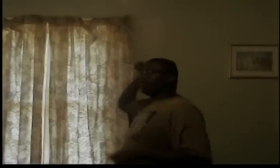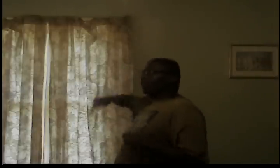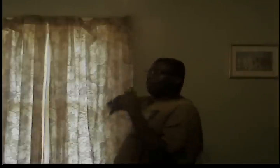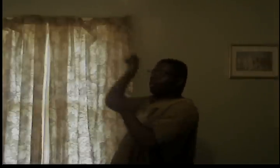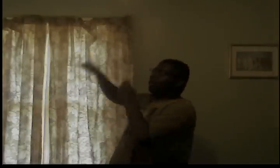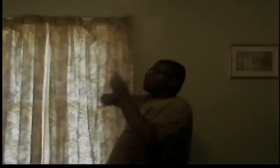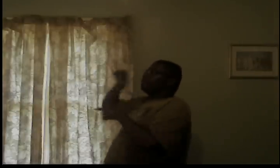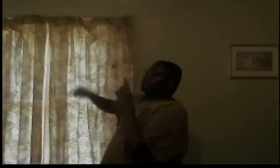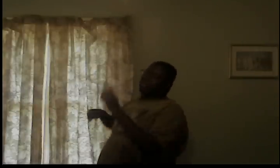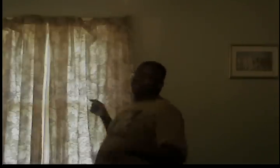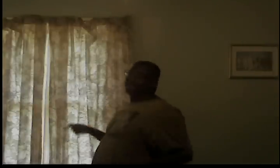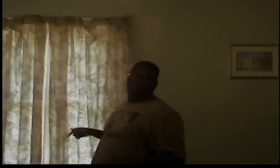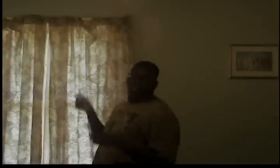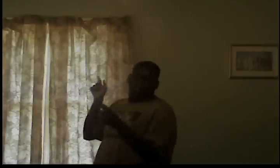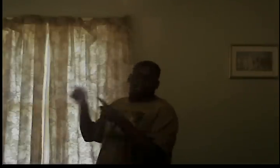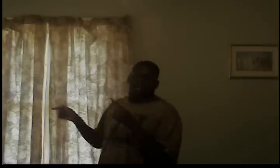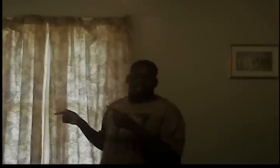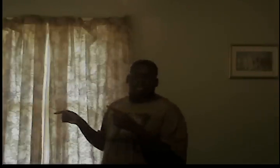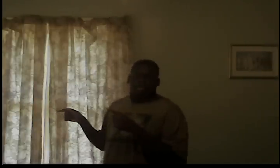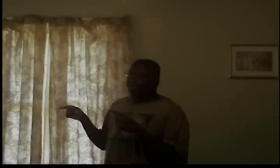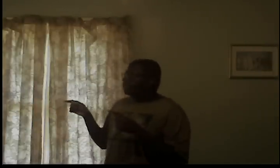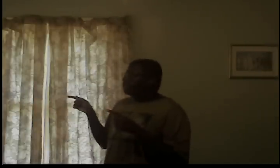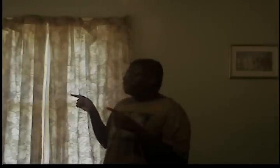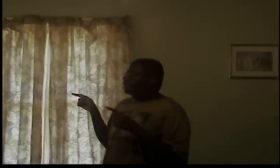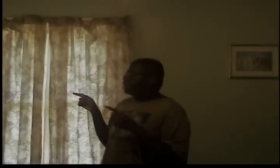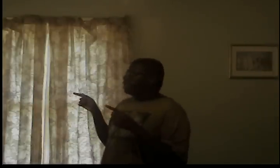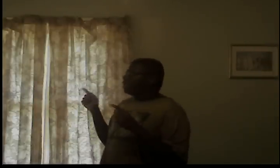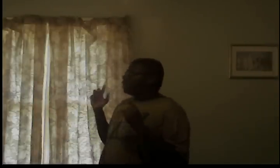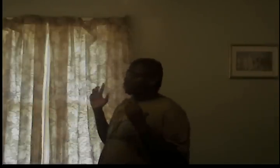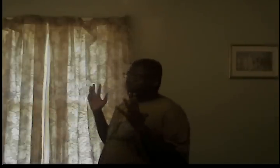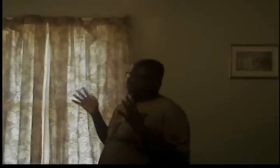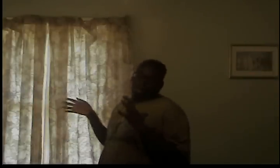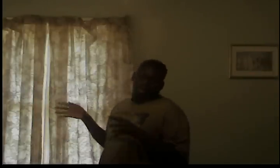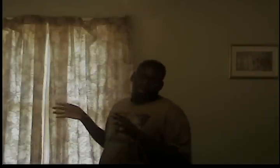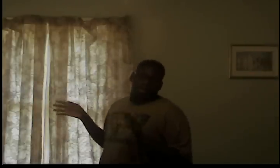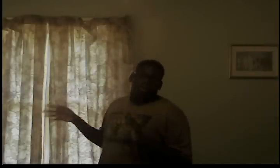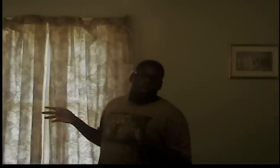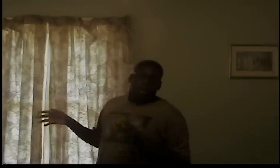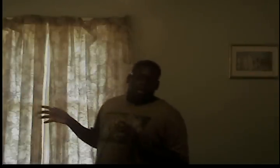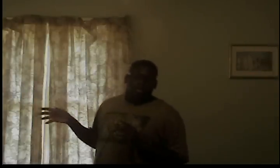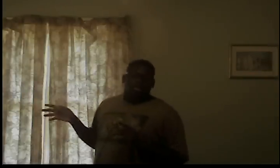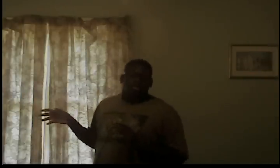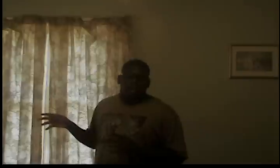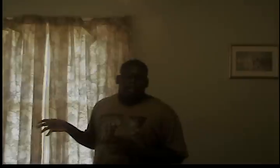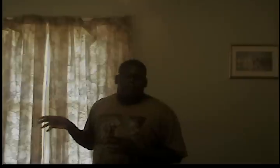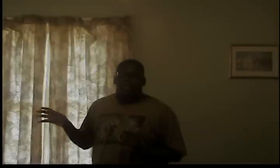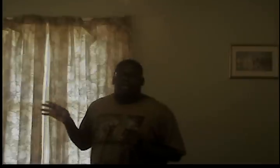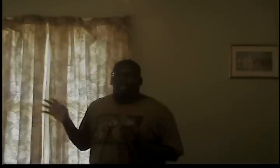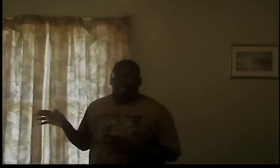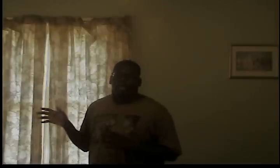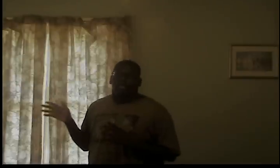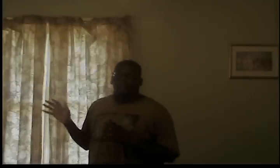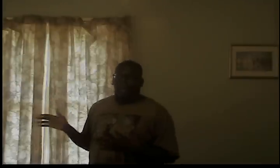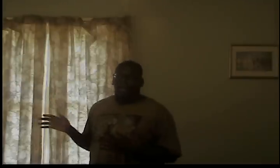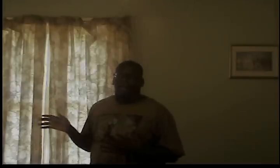over numbers of days and shit which results in you taking your own life is just as bad